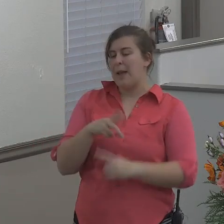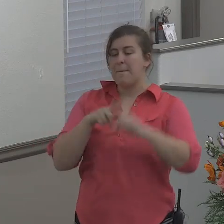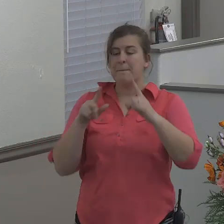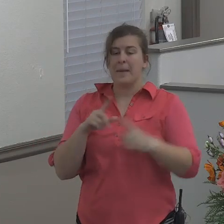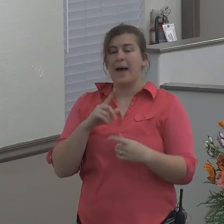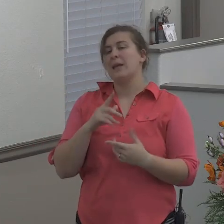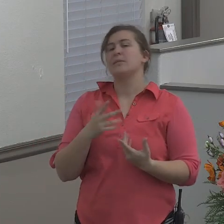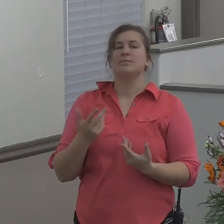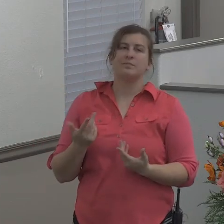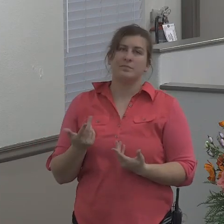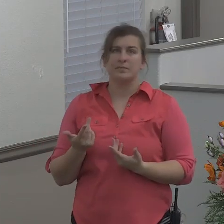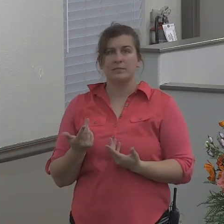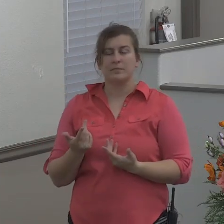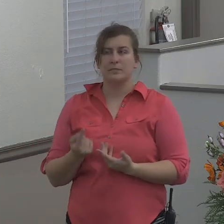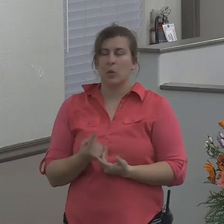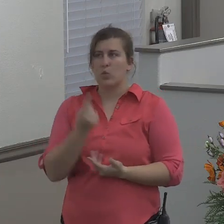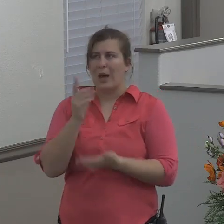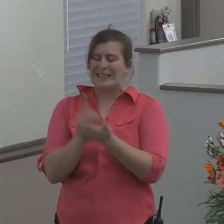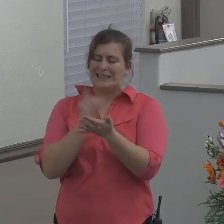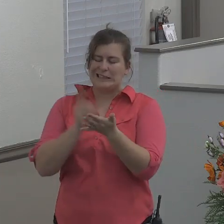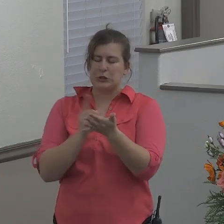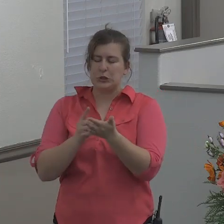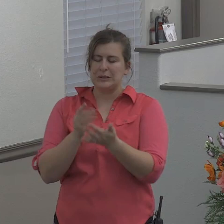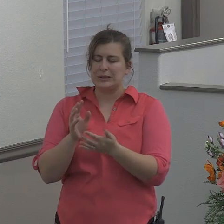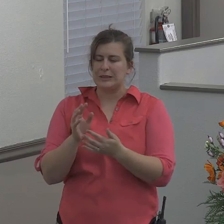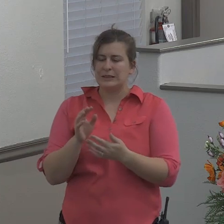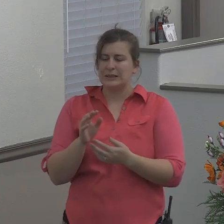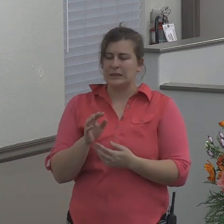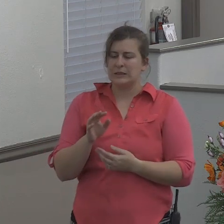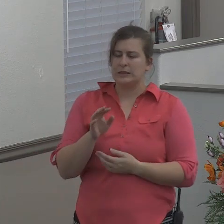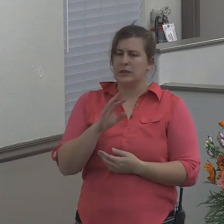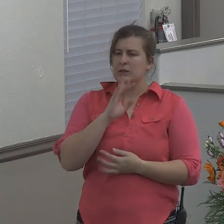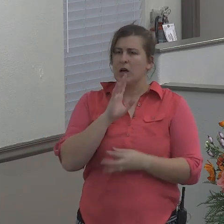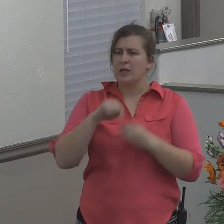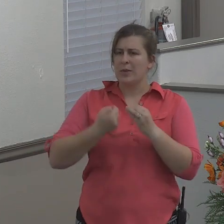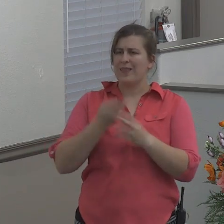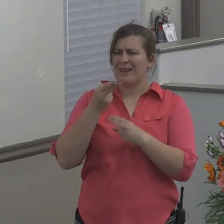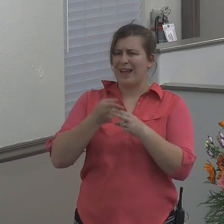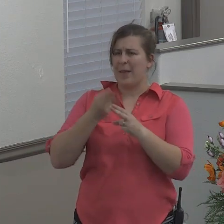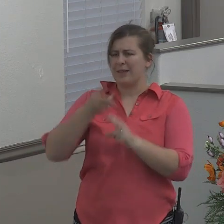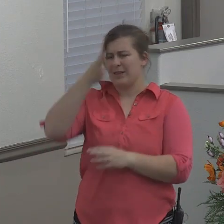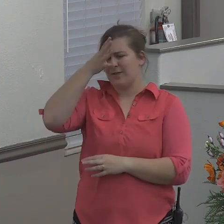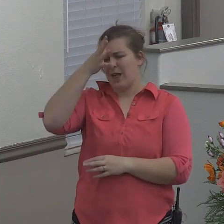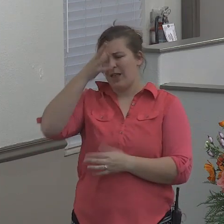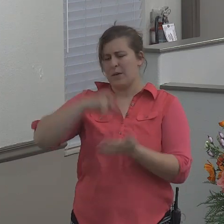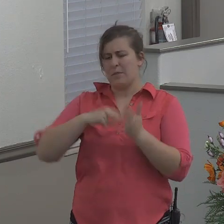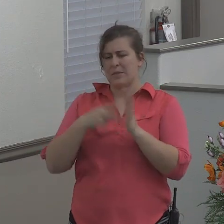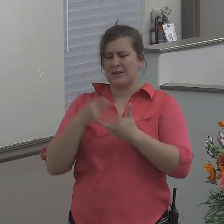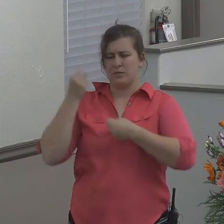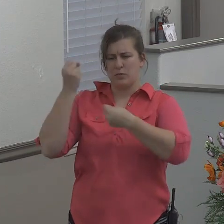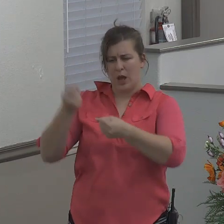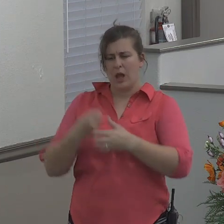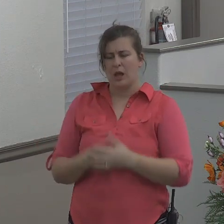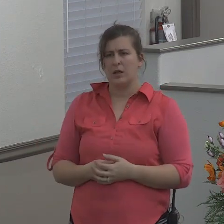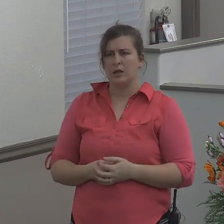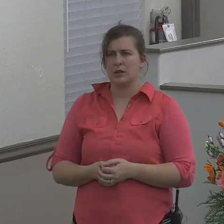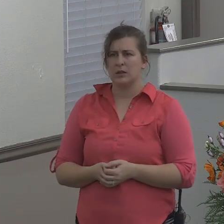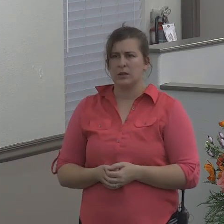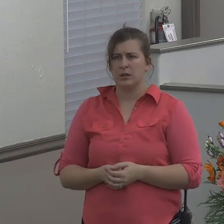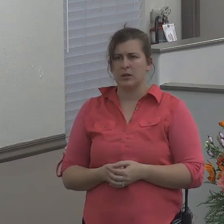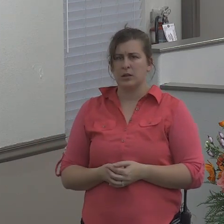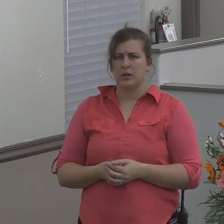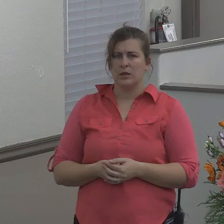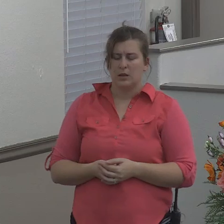Diver Briggs dictionary, the name a mighty means my truth. Jonah was from Gath Hepper, a place in